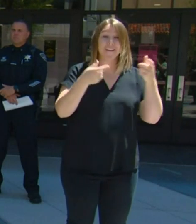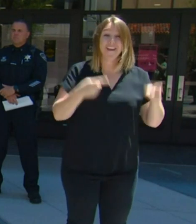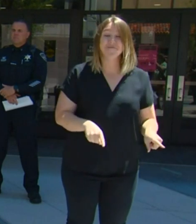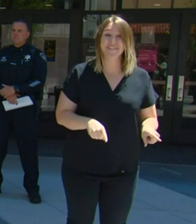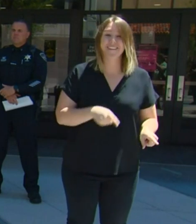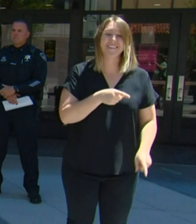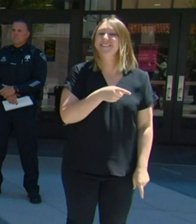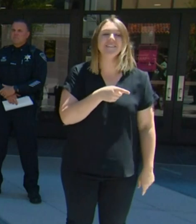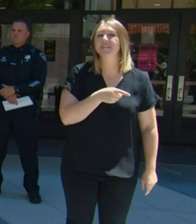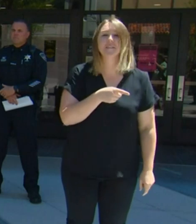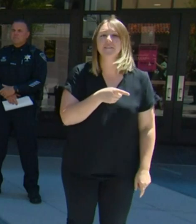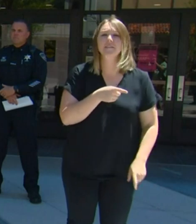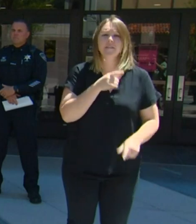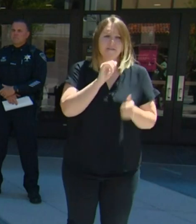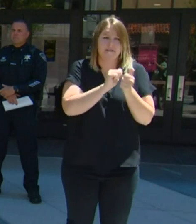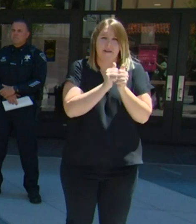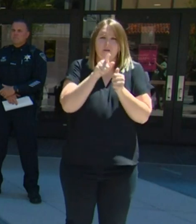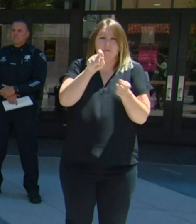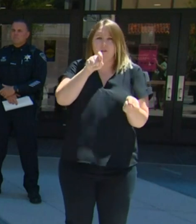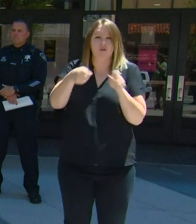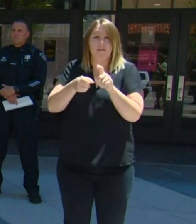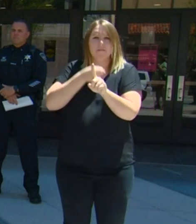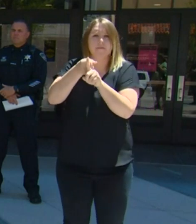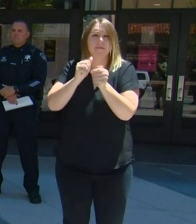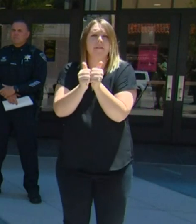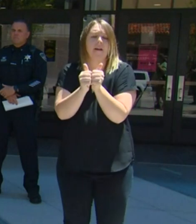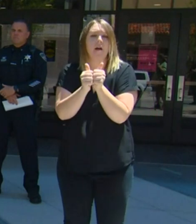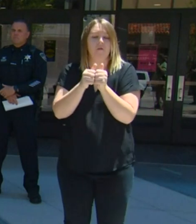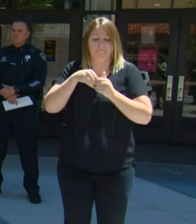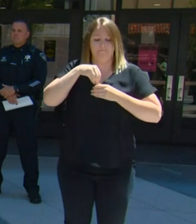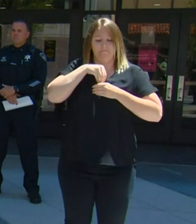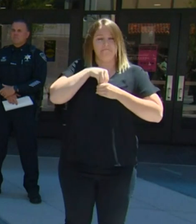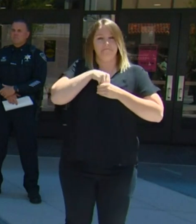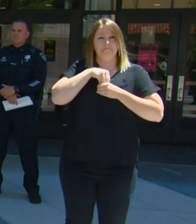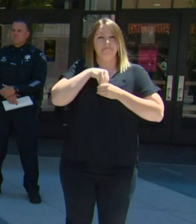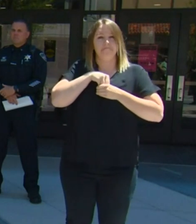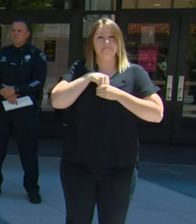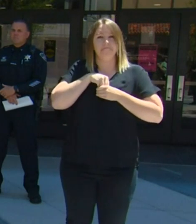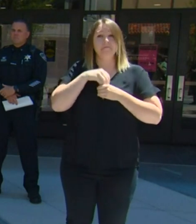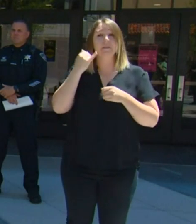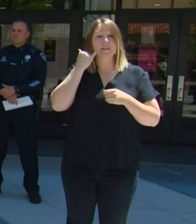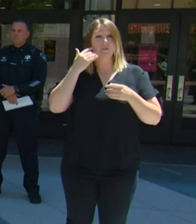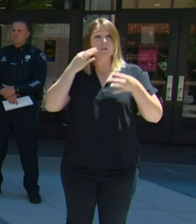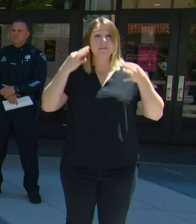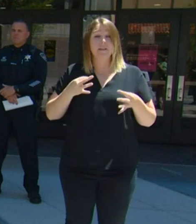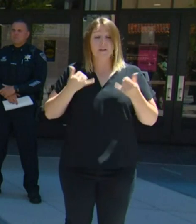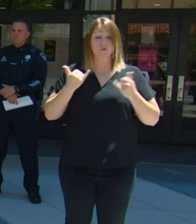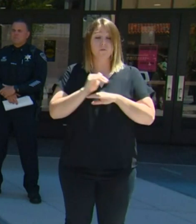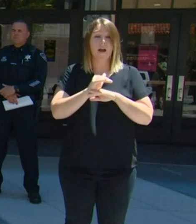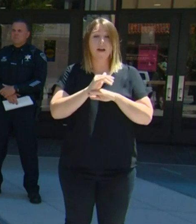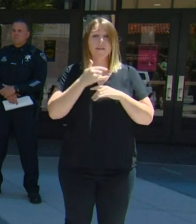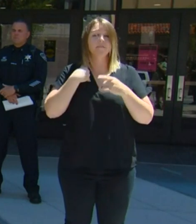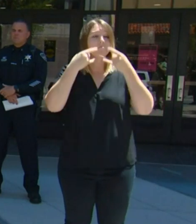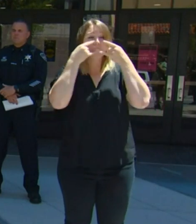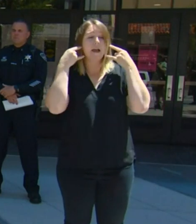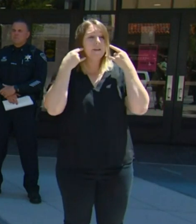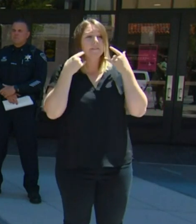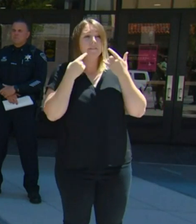So if you choose to not put on a mask tonight and not come out tonight,